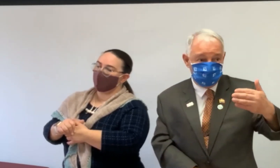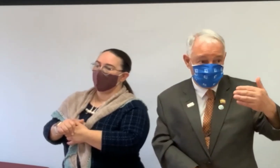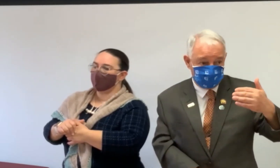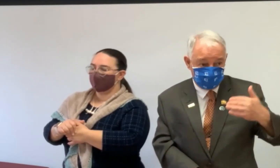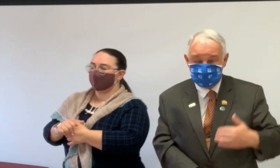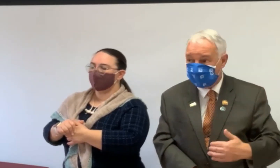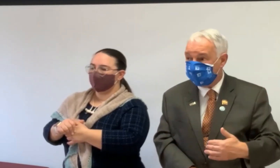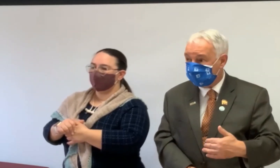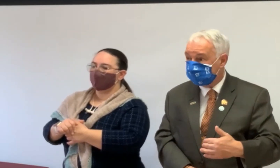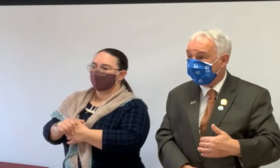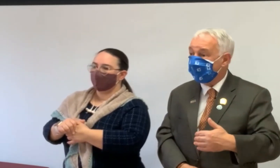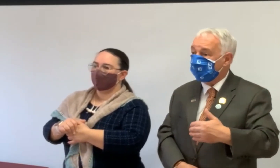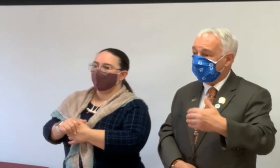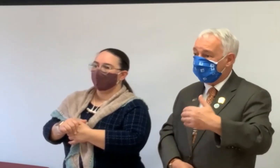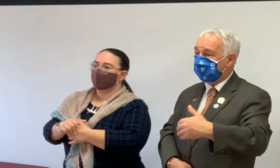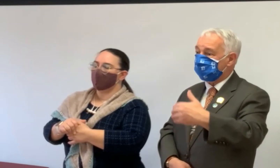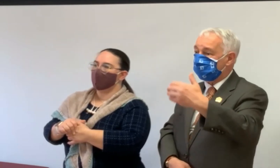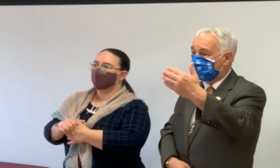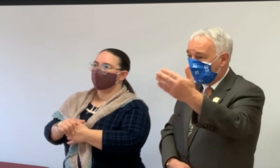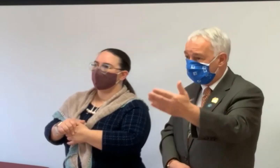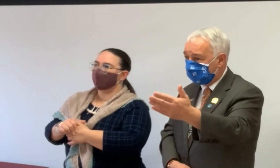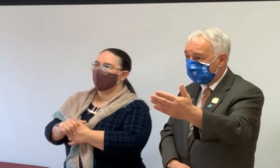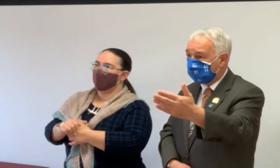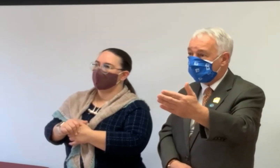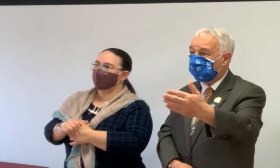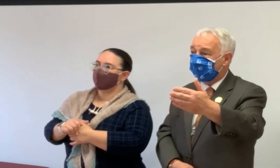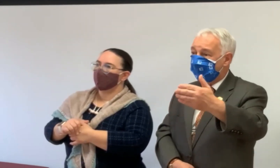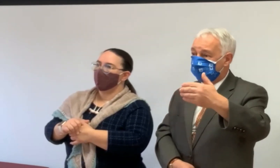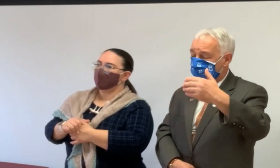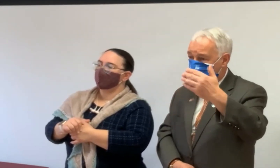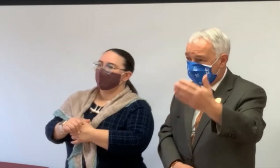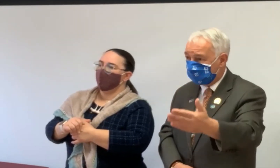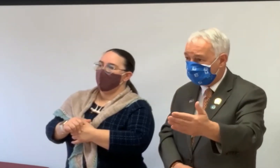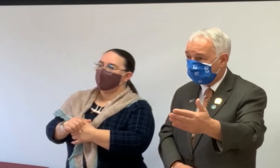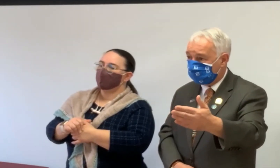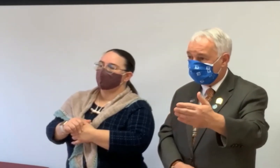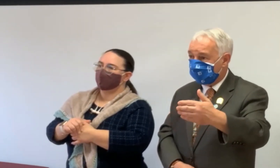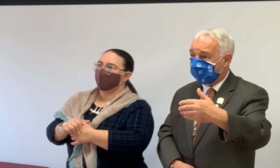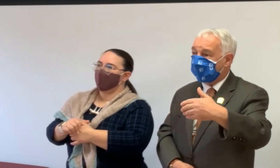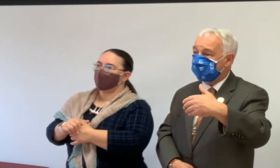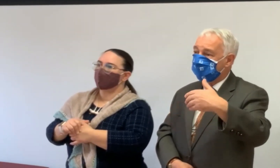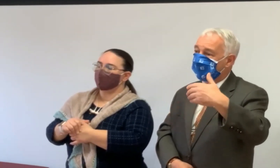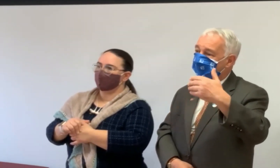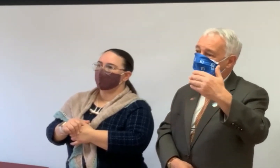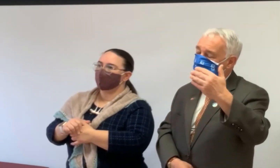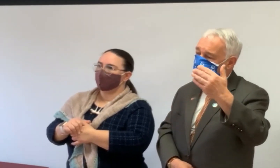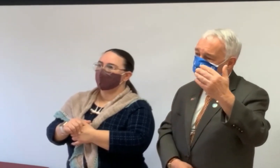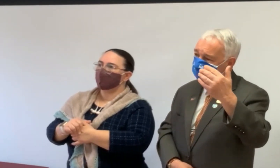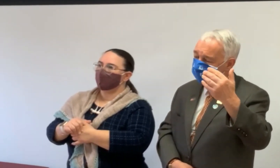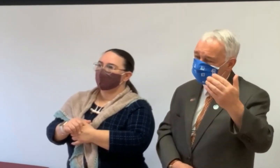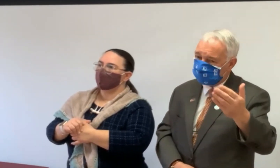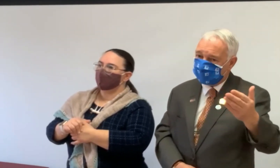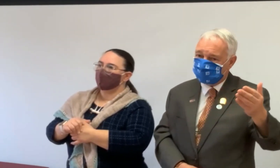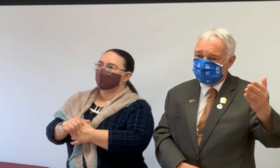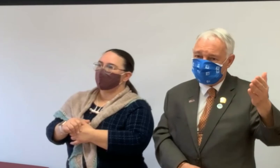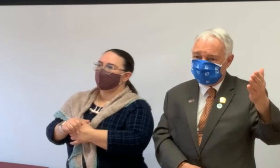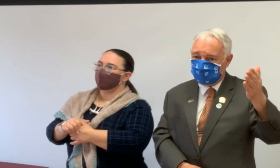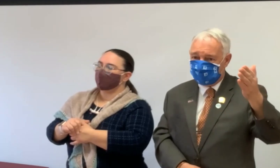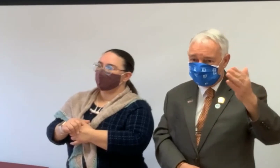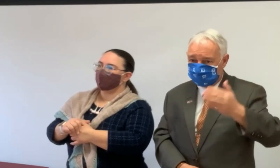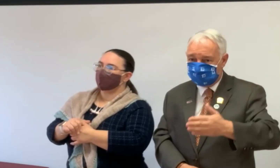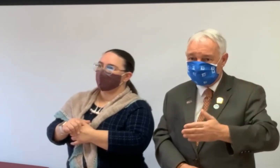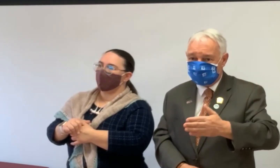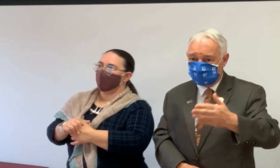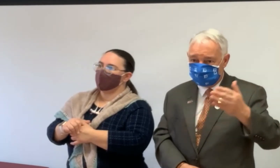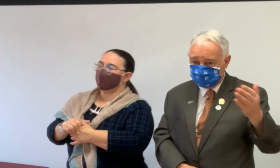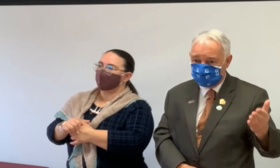to put food on our table. We're about serving you, serving the consumer. And when we specialize with